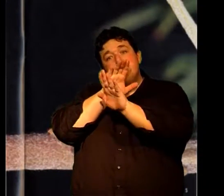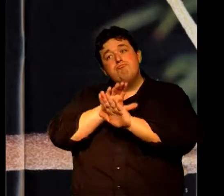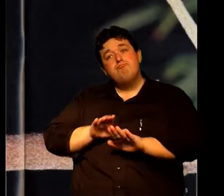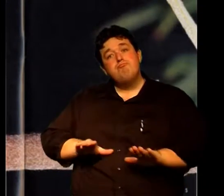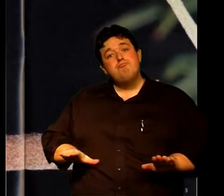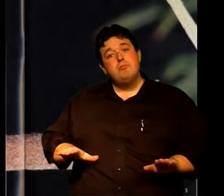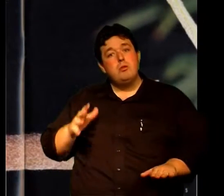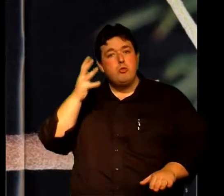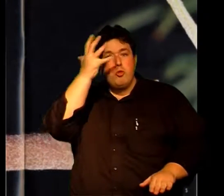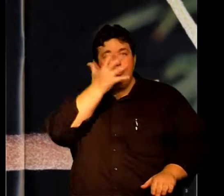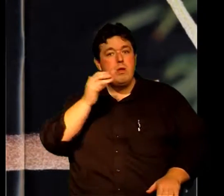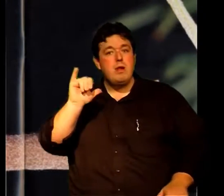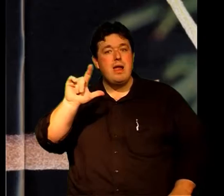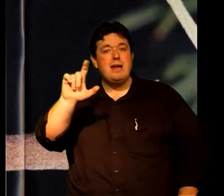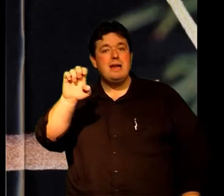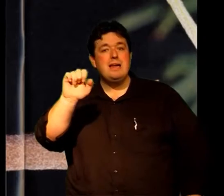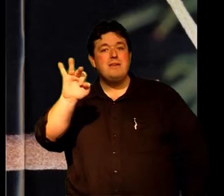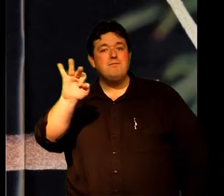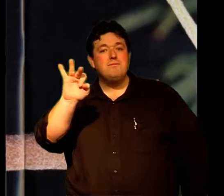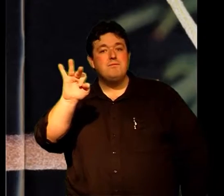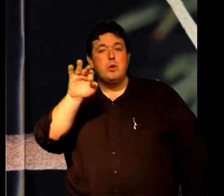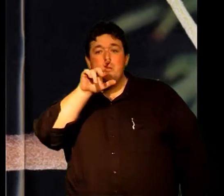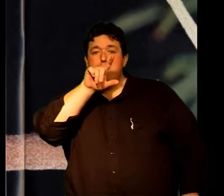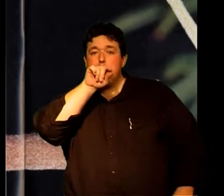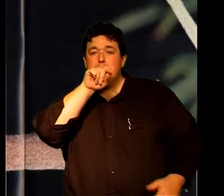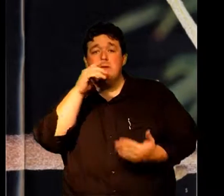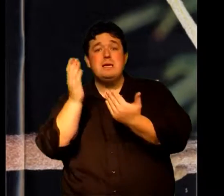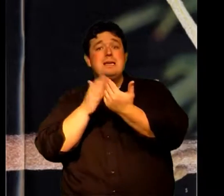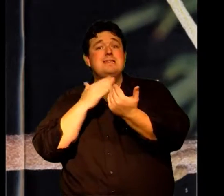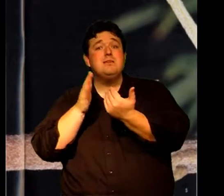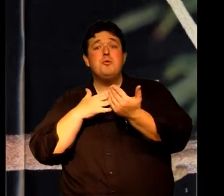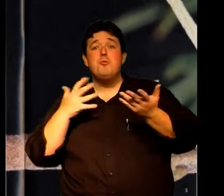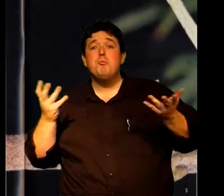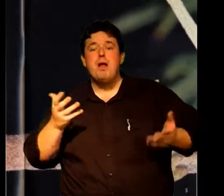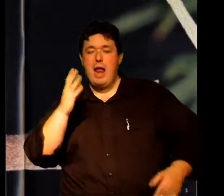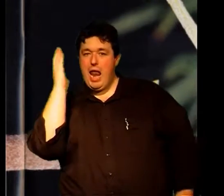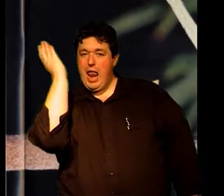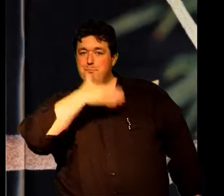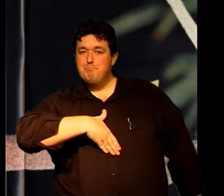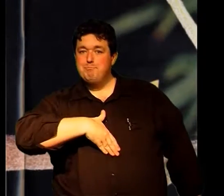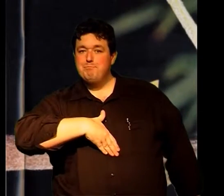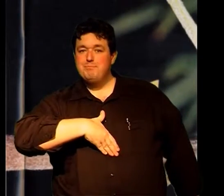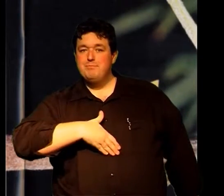very, very quiet He looks like a leaf and the bird will miss him